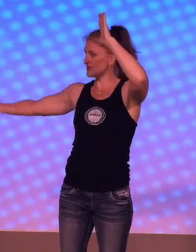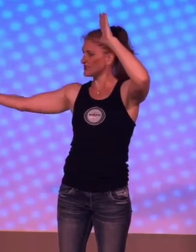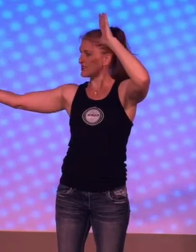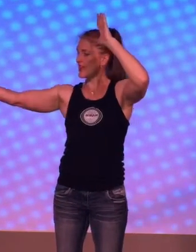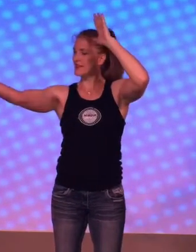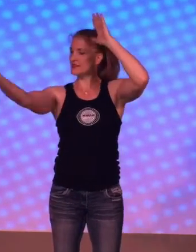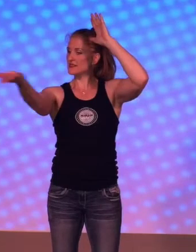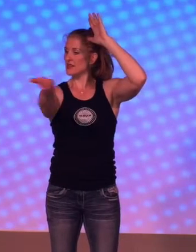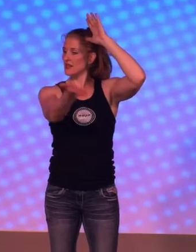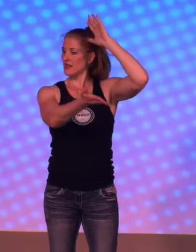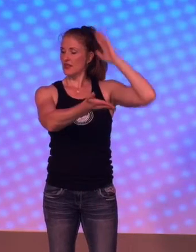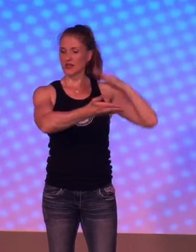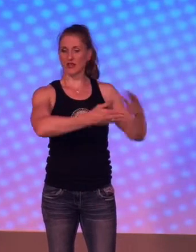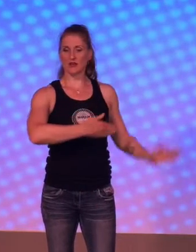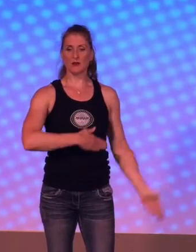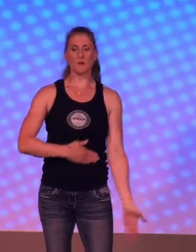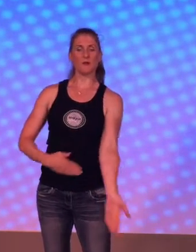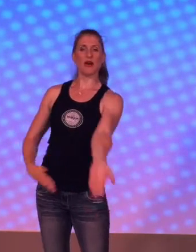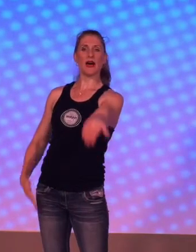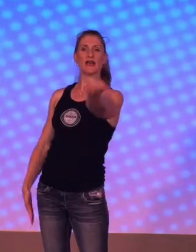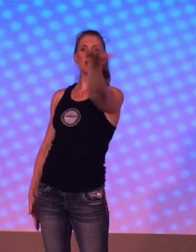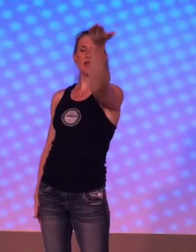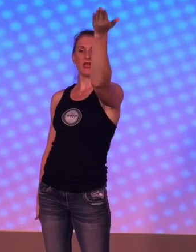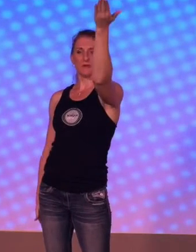send in my name.